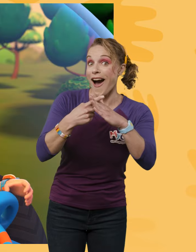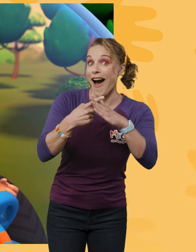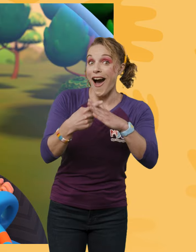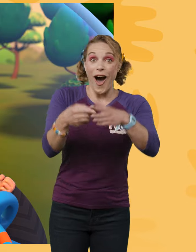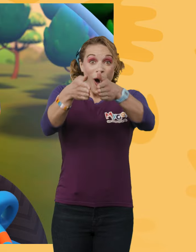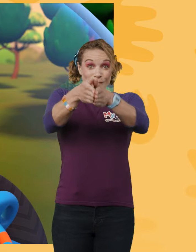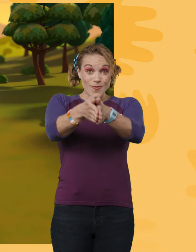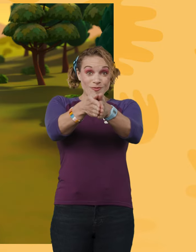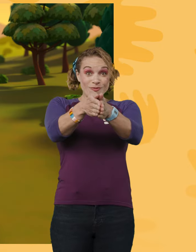Blippi Station!